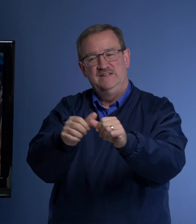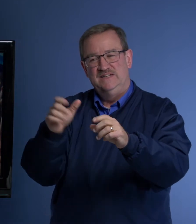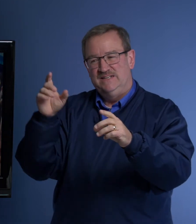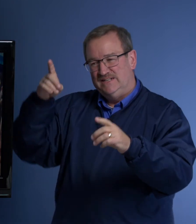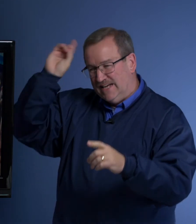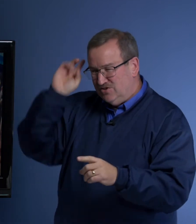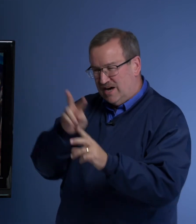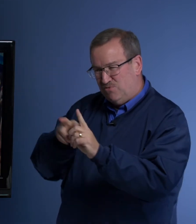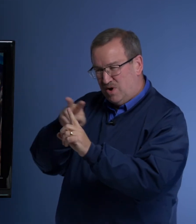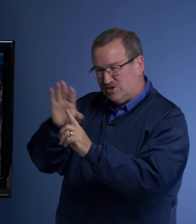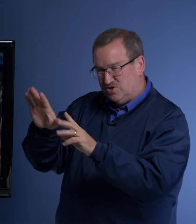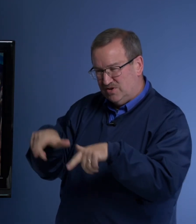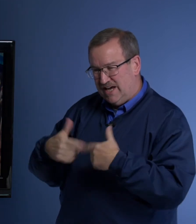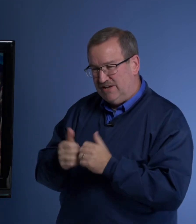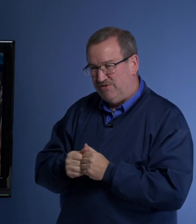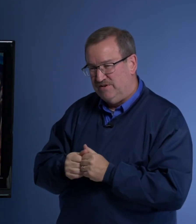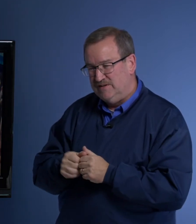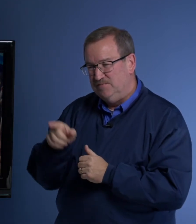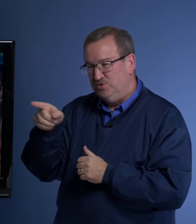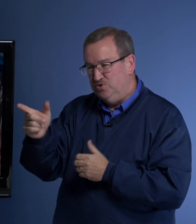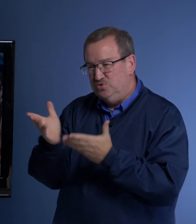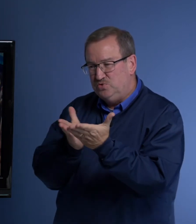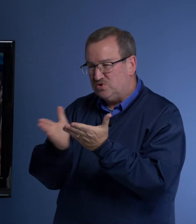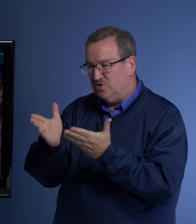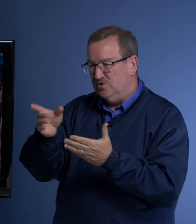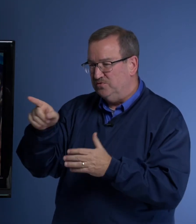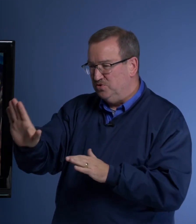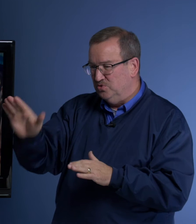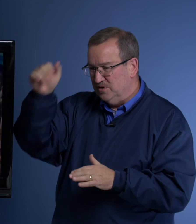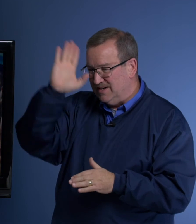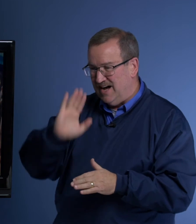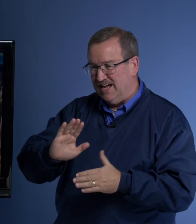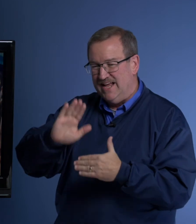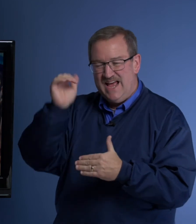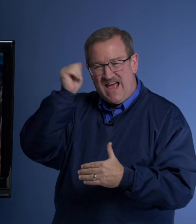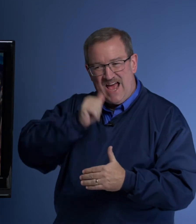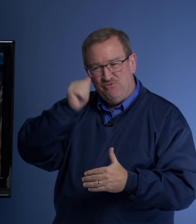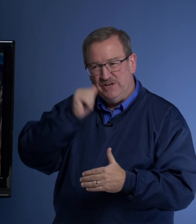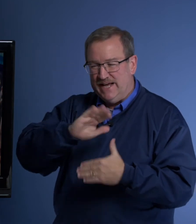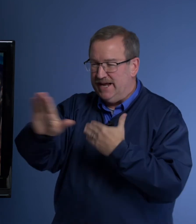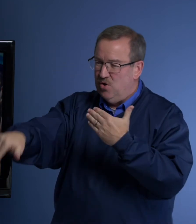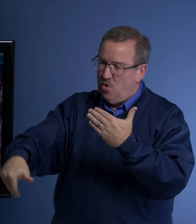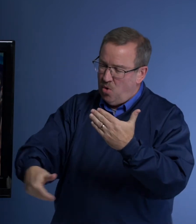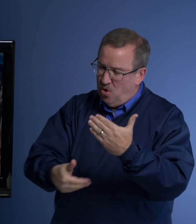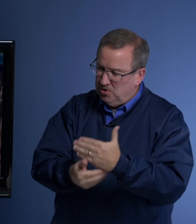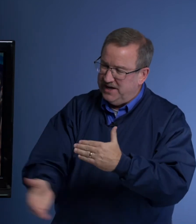Daniel, I've watched your life. You serve your God every day, all day,